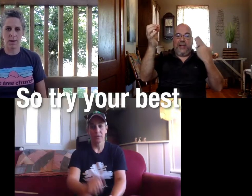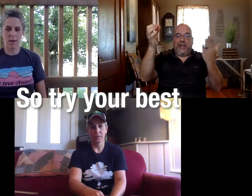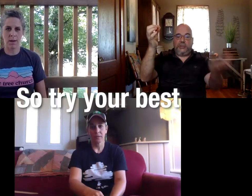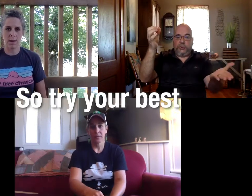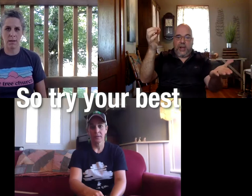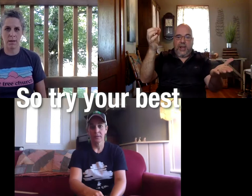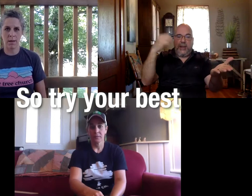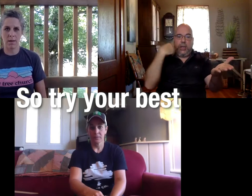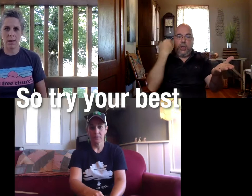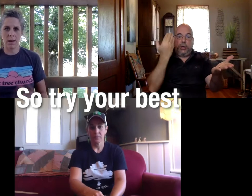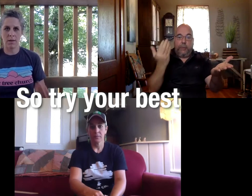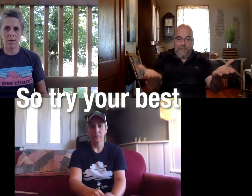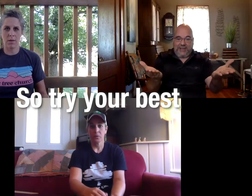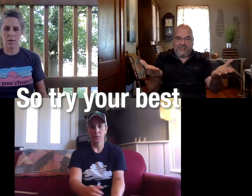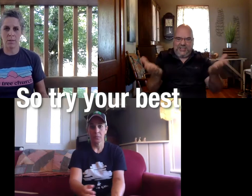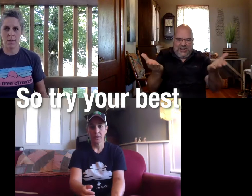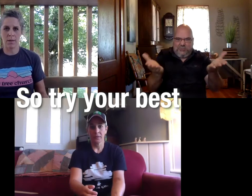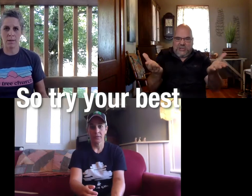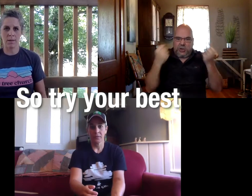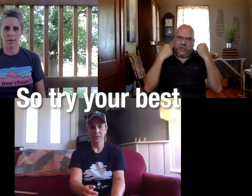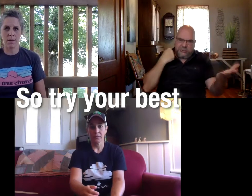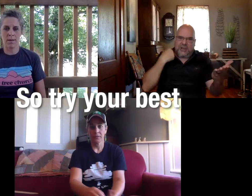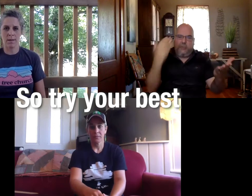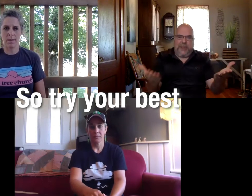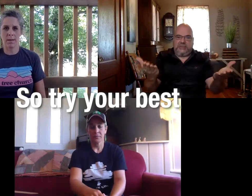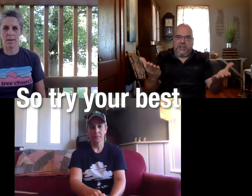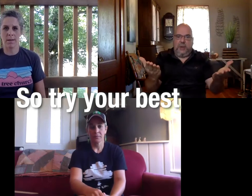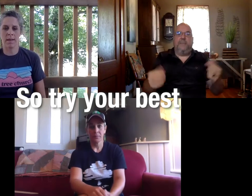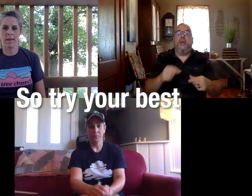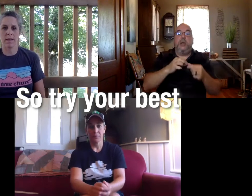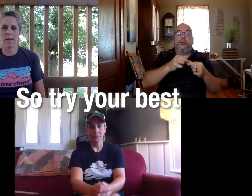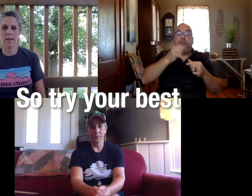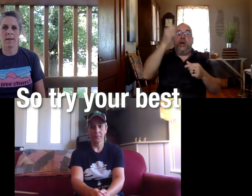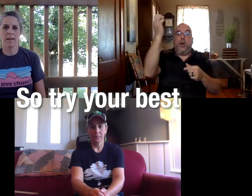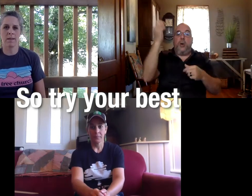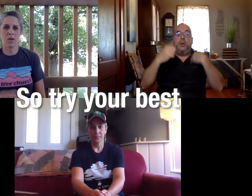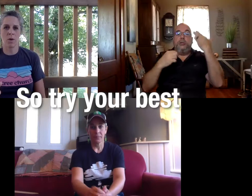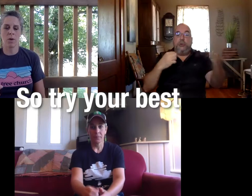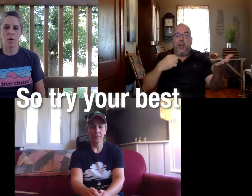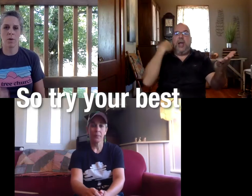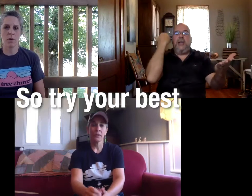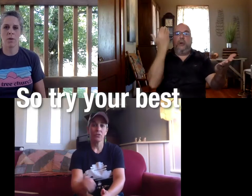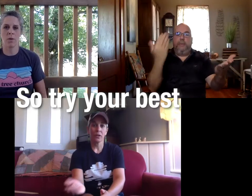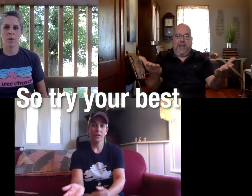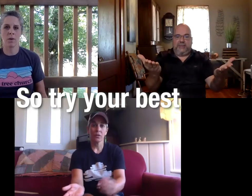hands out flat try your best work hard try your best come on so try your best